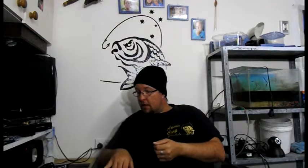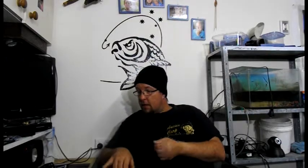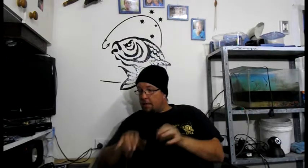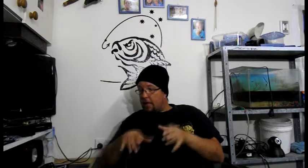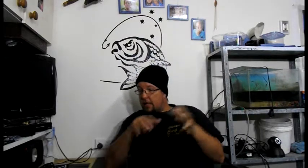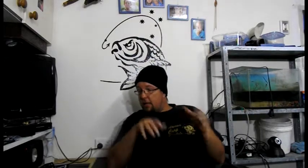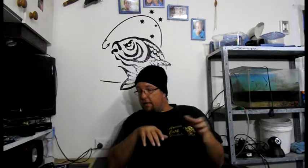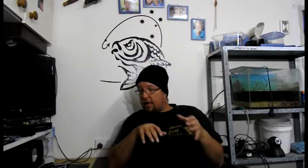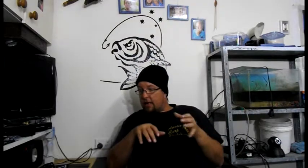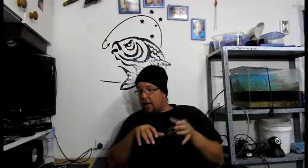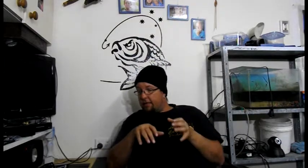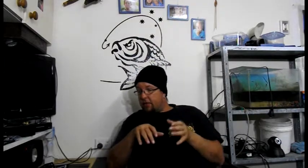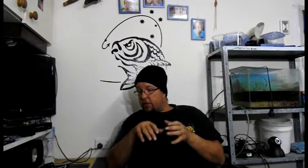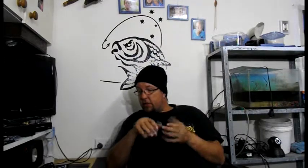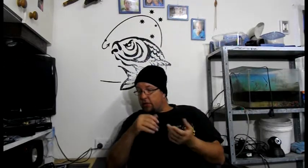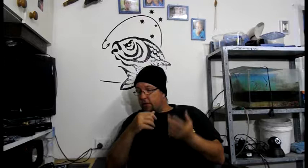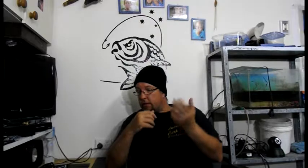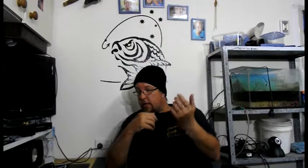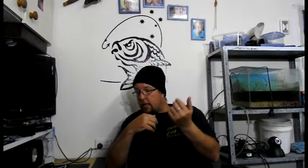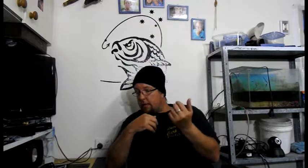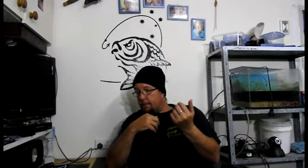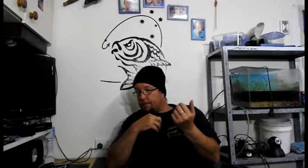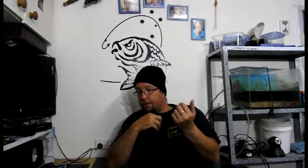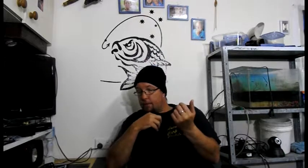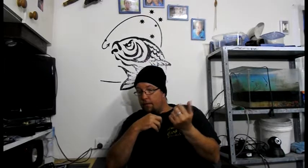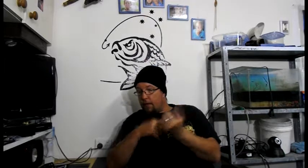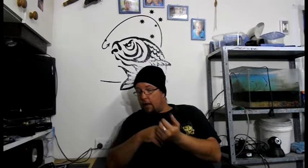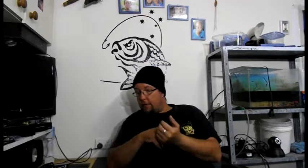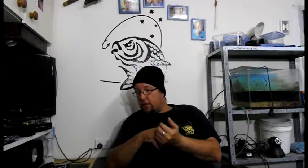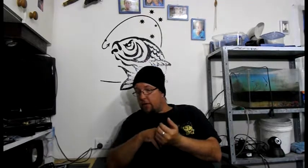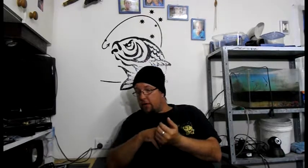Back again with our carp fishing industry. Over in the UK,